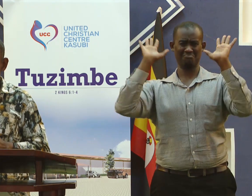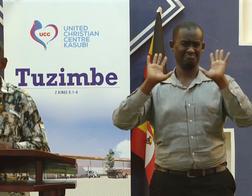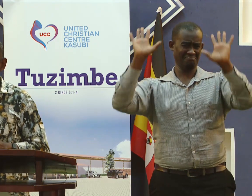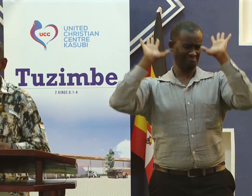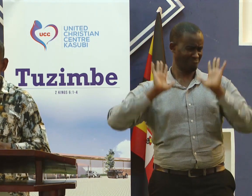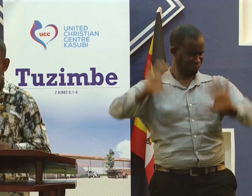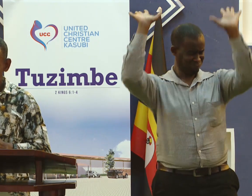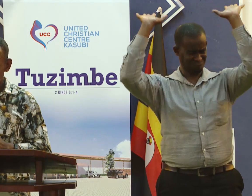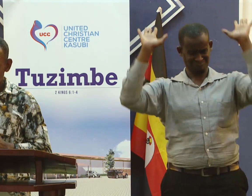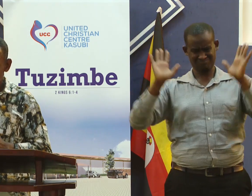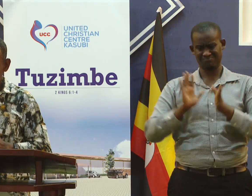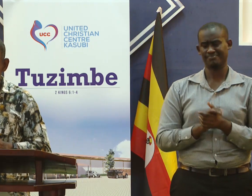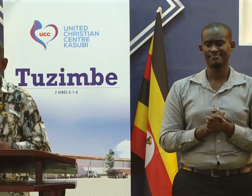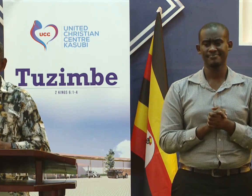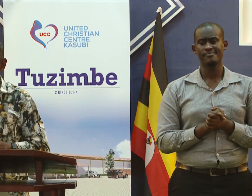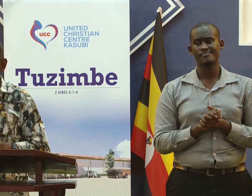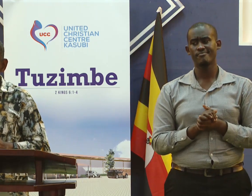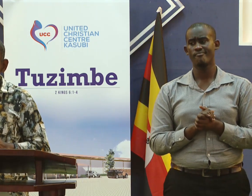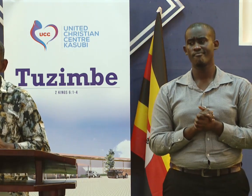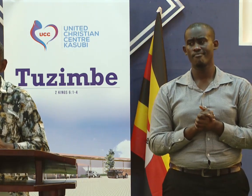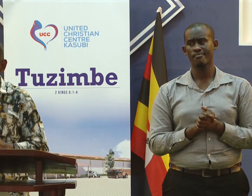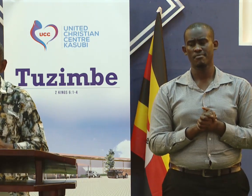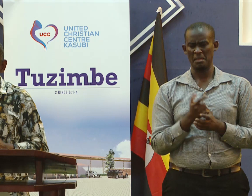He would have done something very wicked.